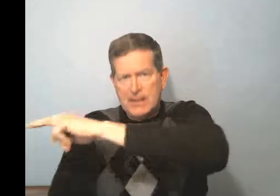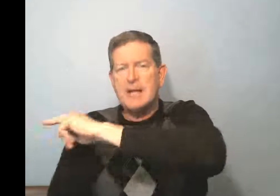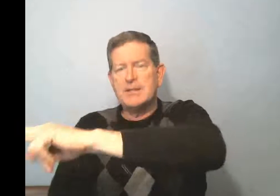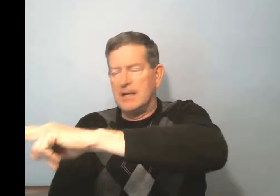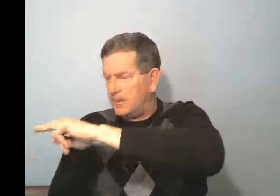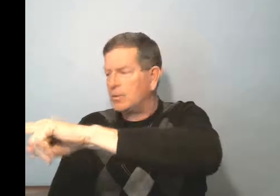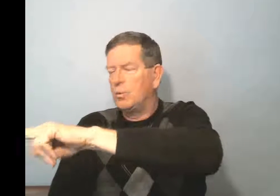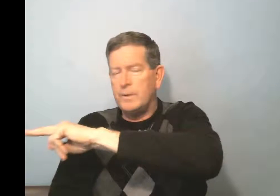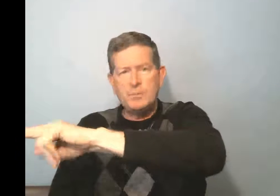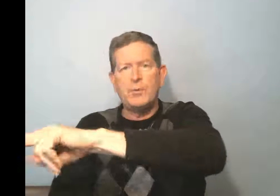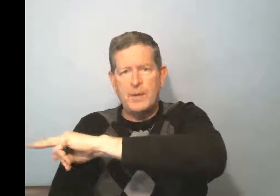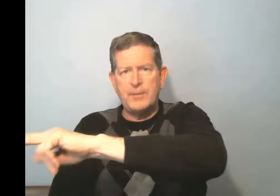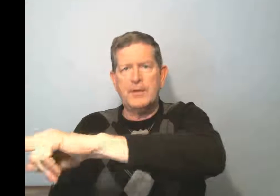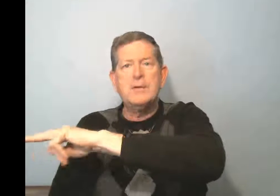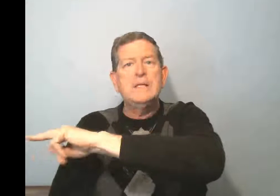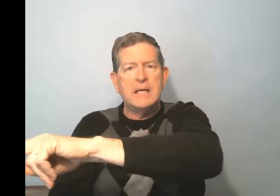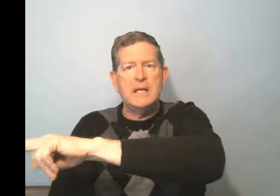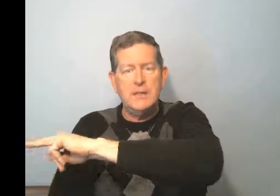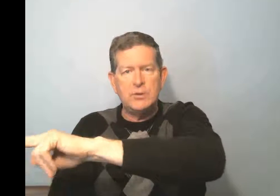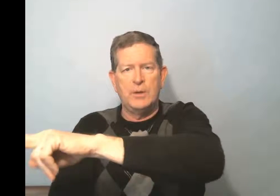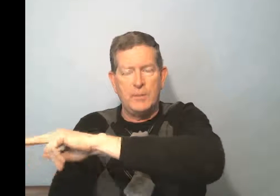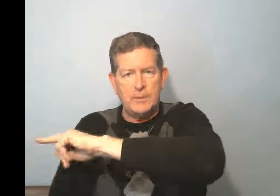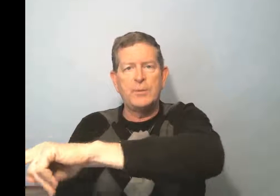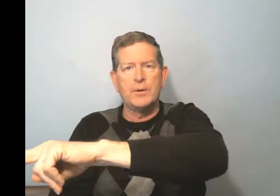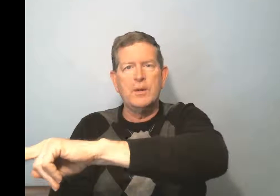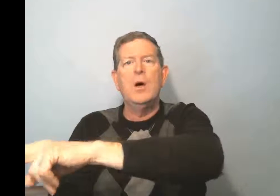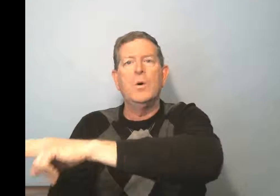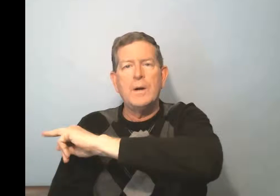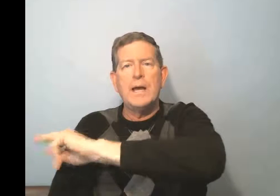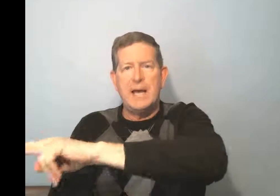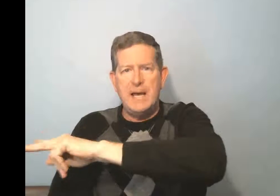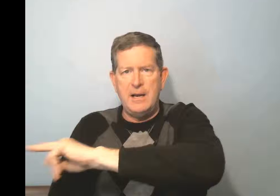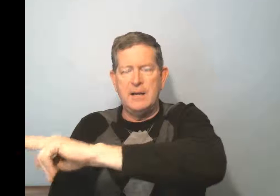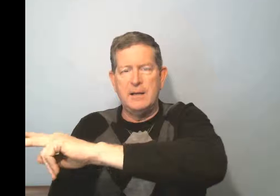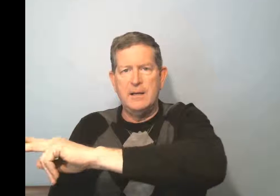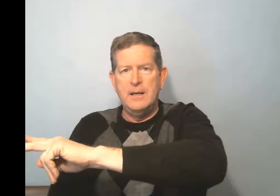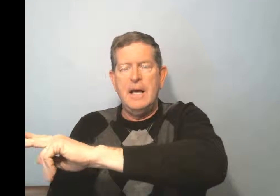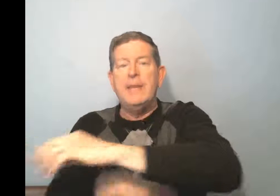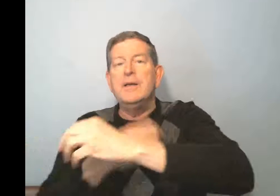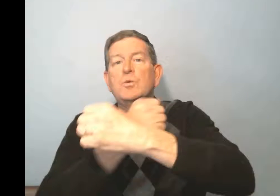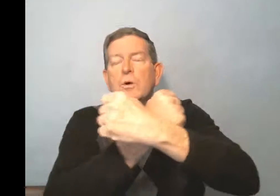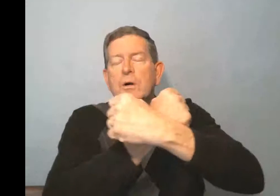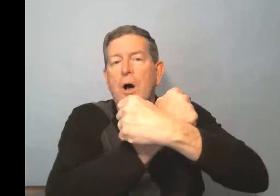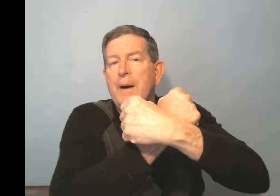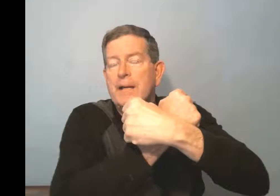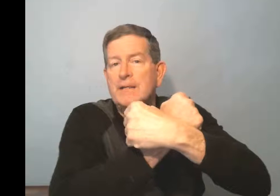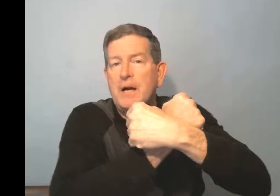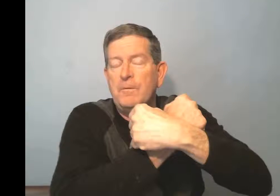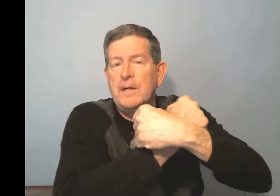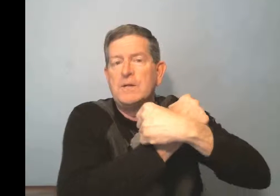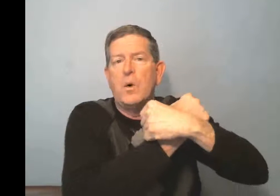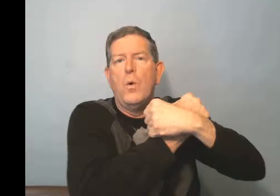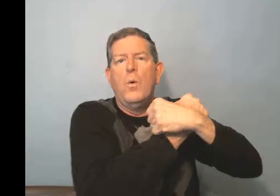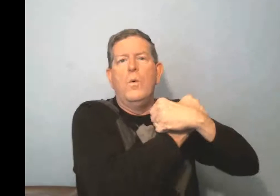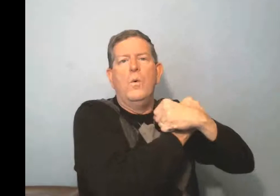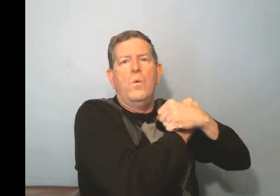concept, or this pronoun here, is il, as you know in the plural, or elle. And this word all by itself is un,